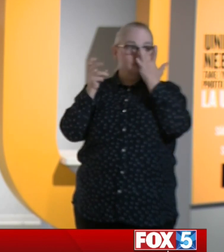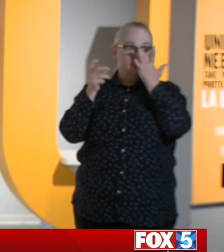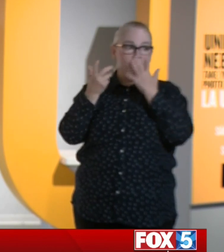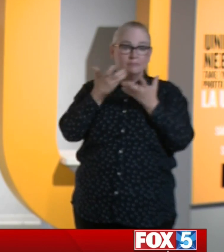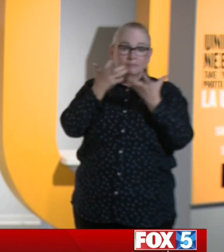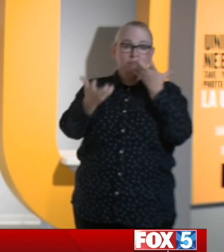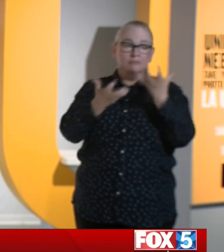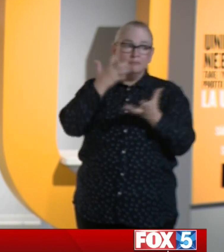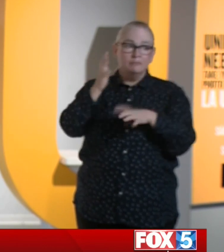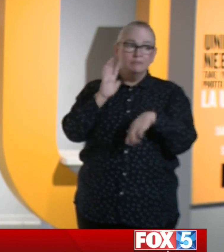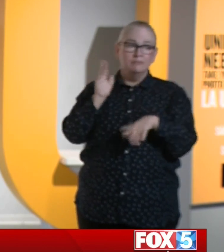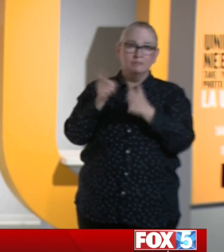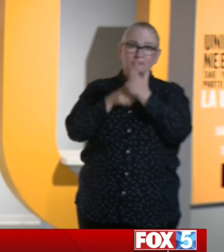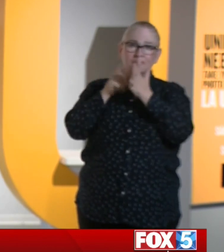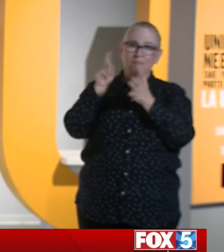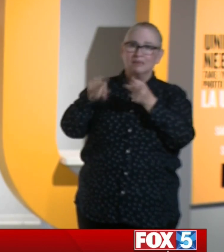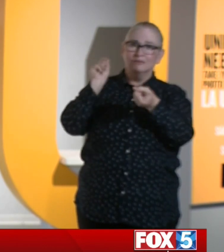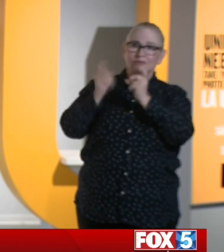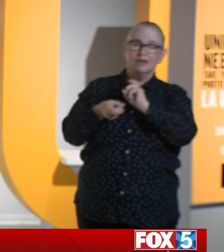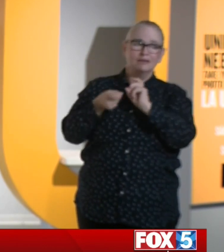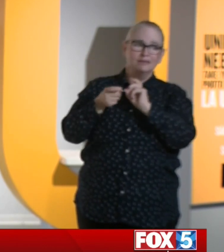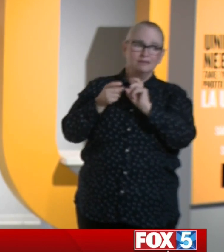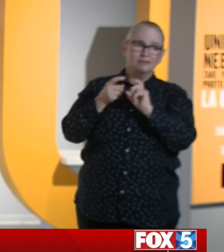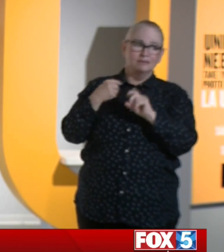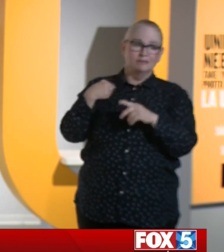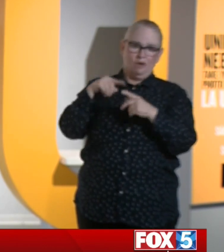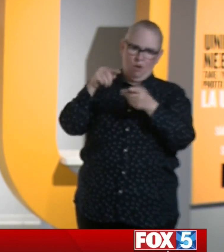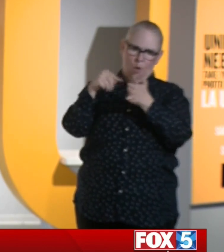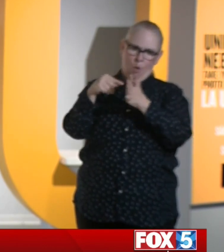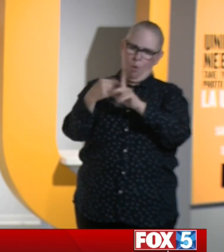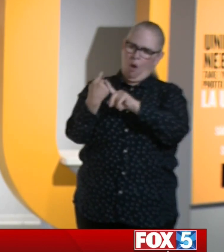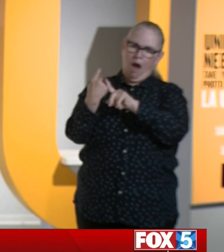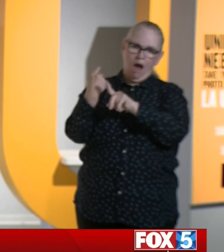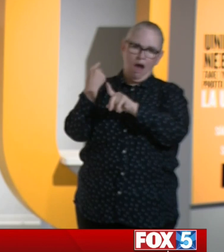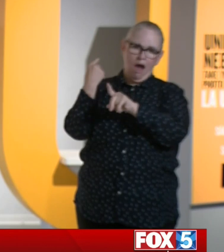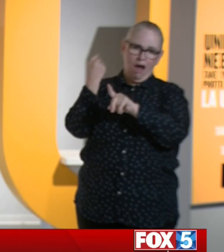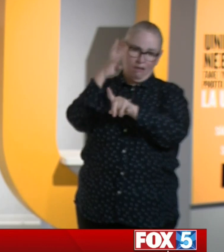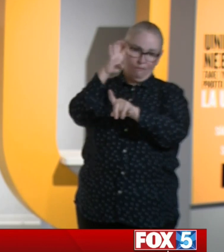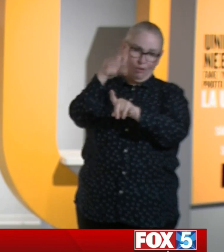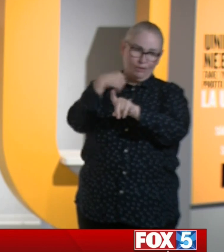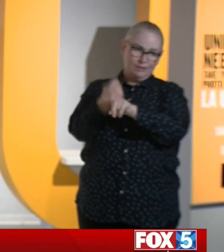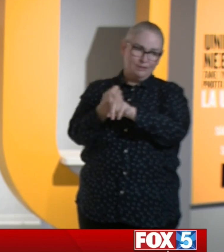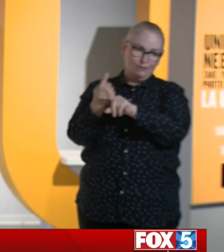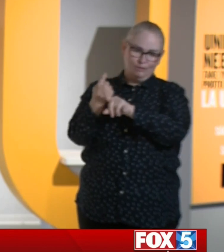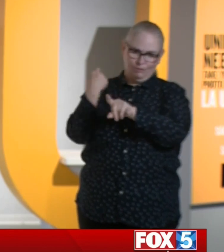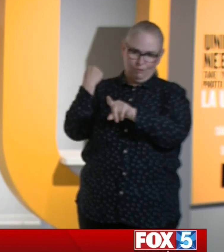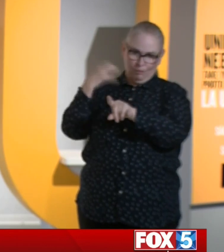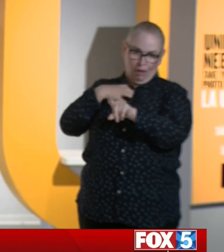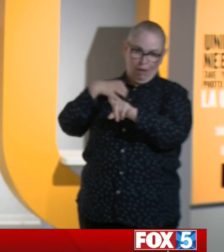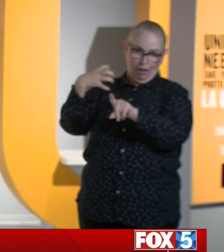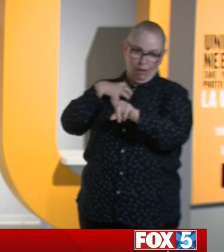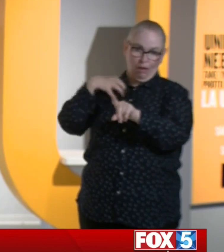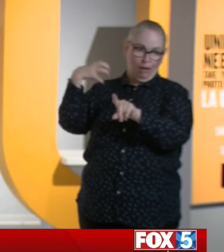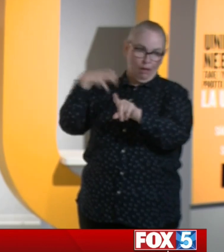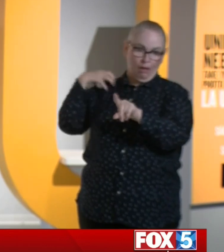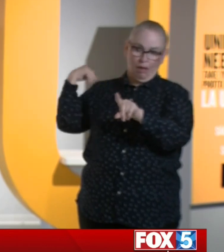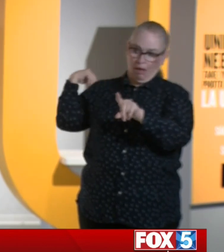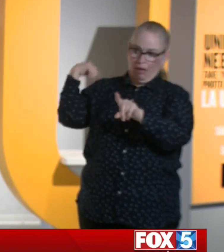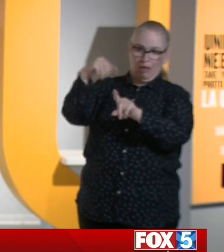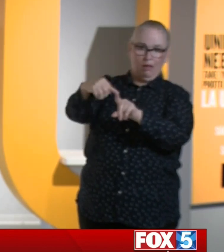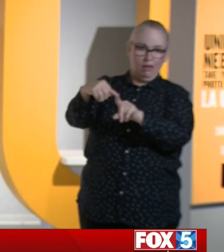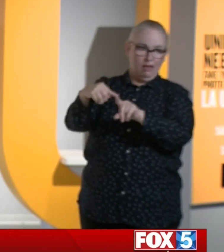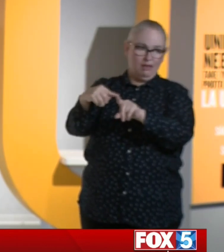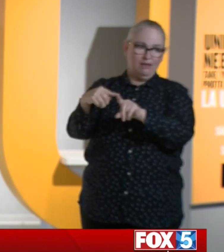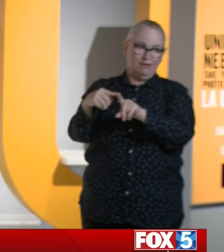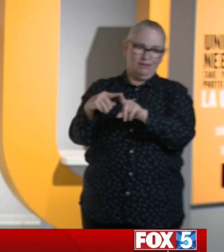a shift, we owe them. We owe them the shift in this state. The state